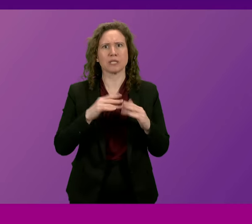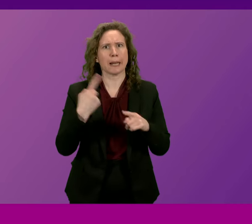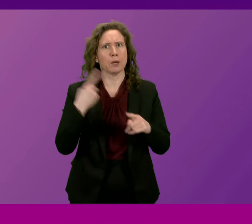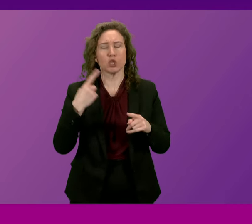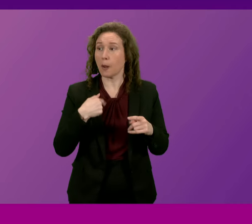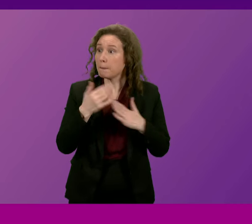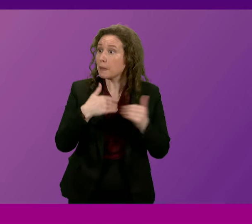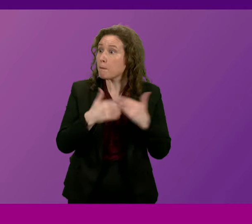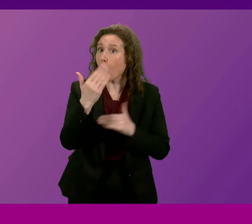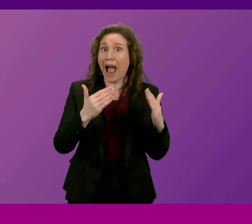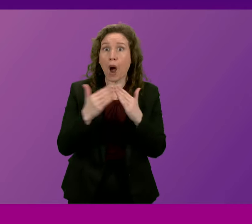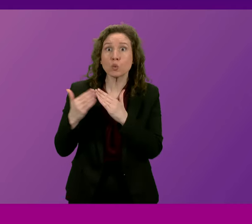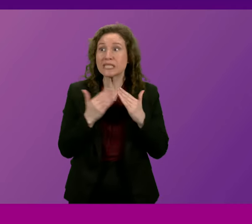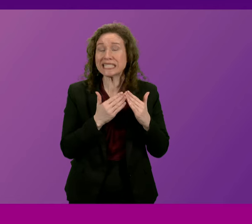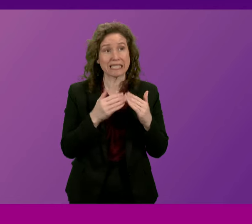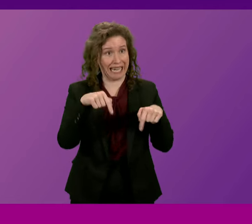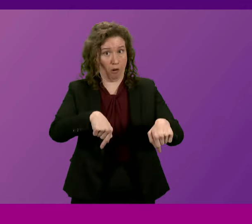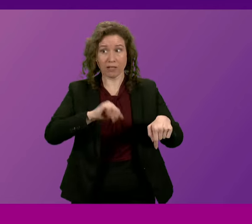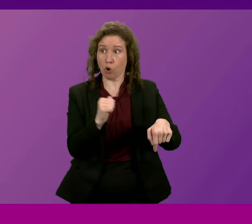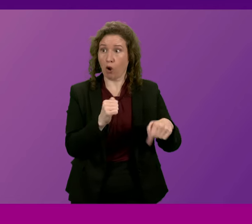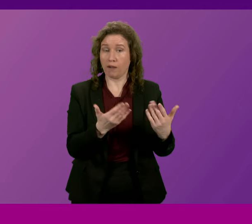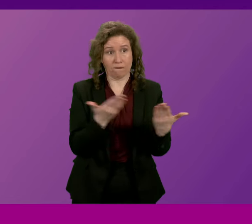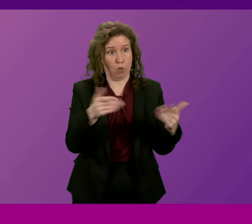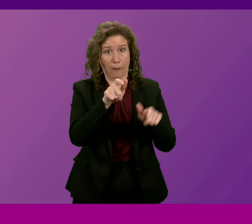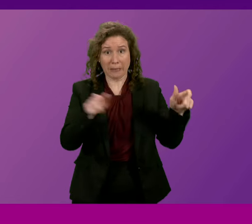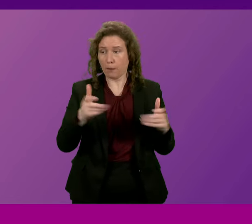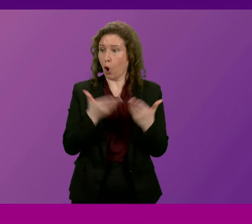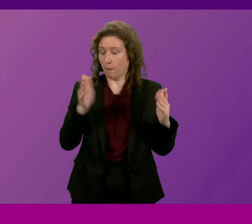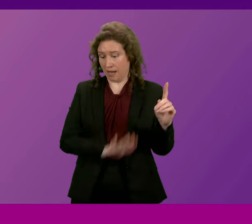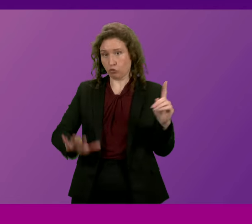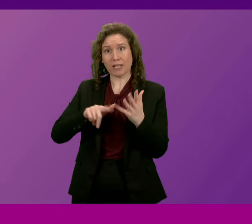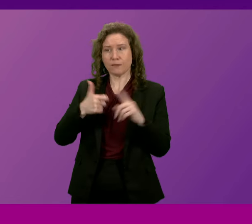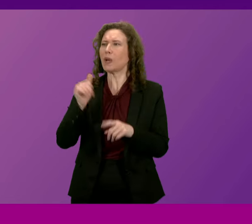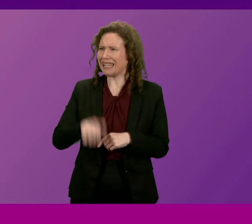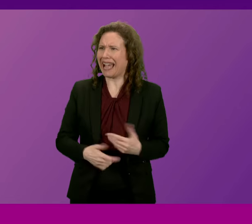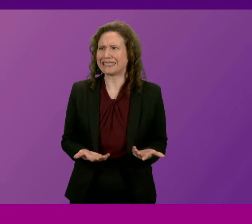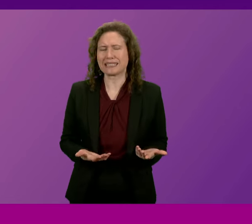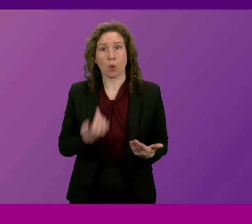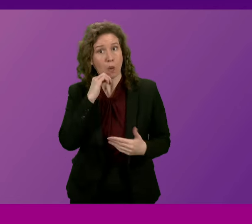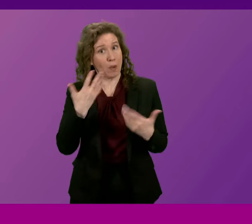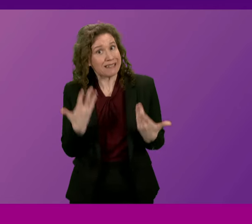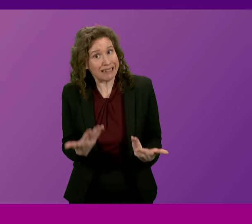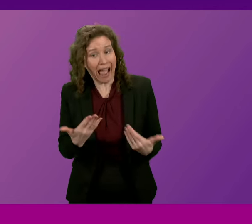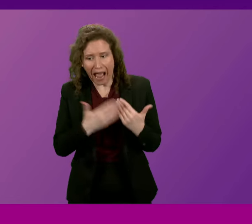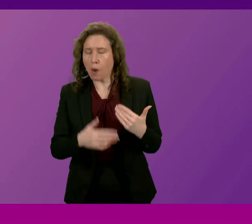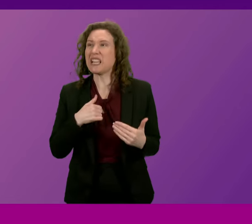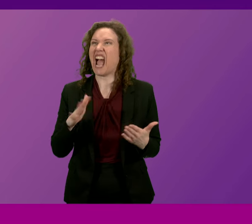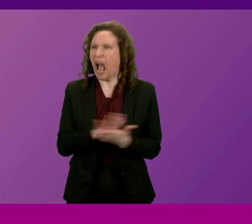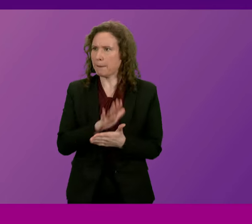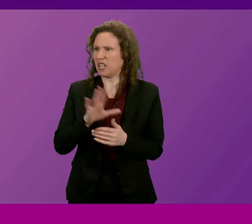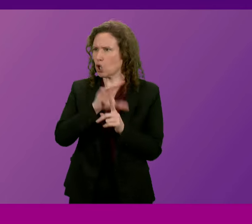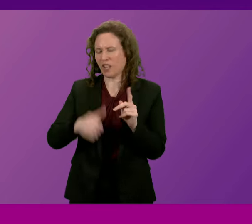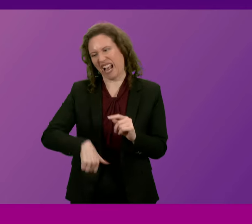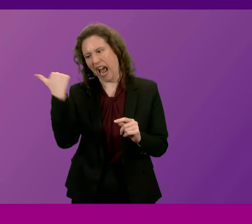built more houses per head of population than the rest of the United Kingdom? Yes, we have. Will we now be glad to see the back of the